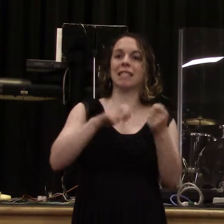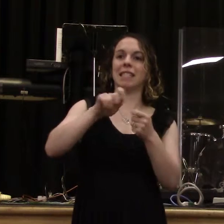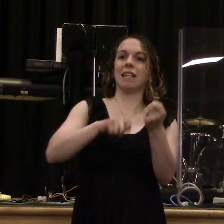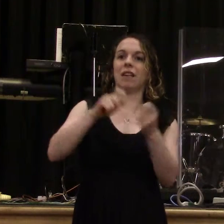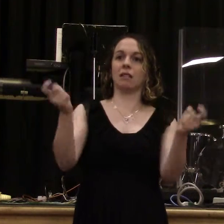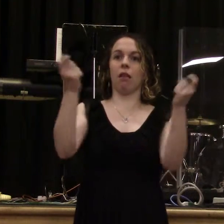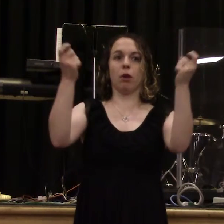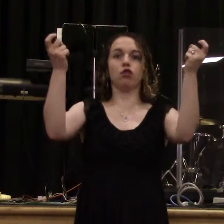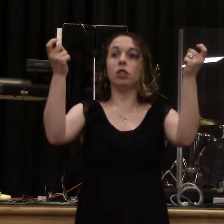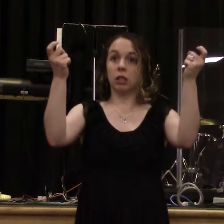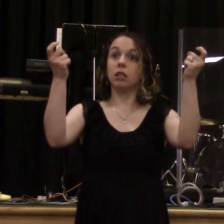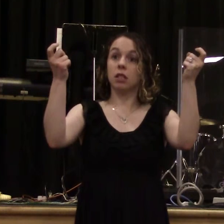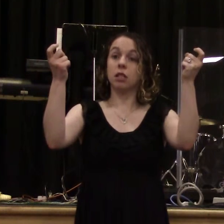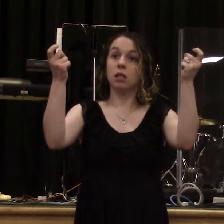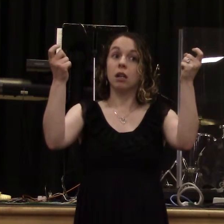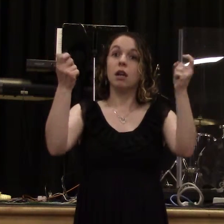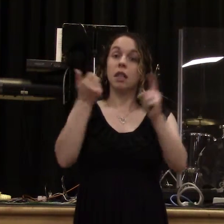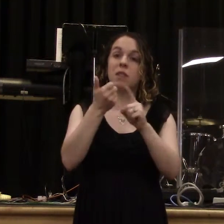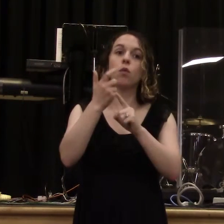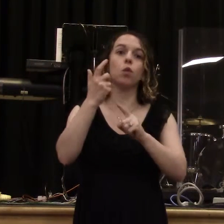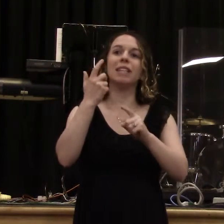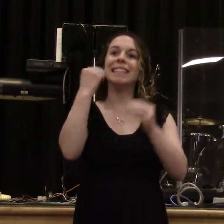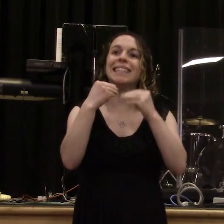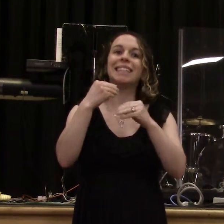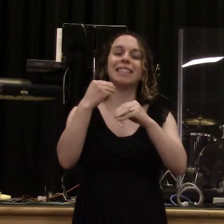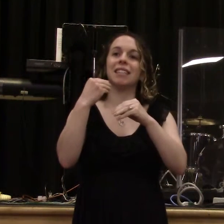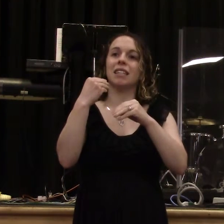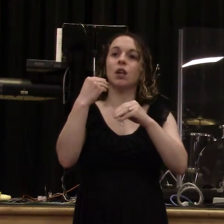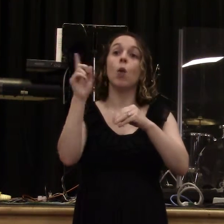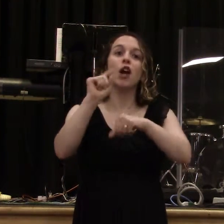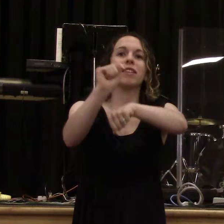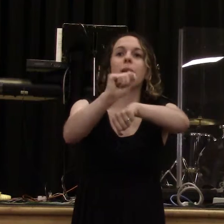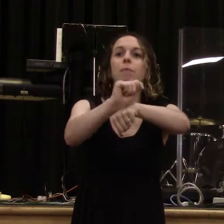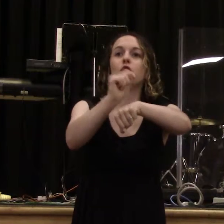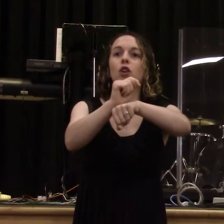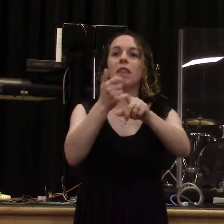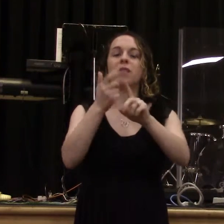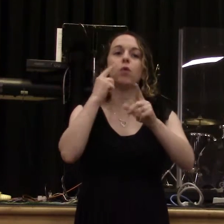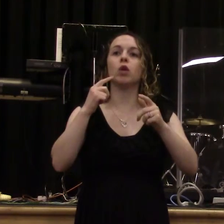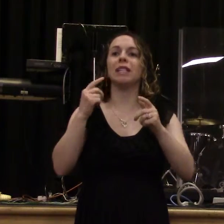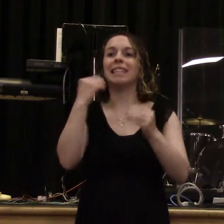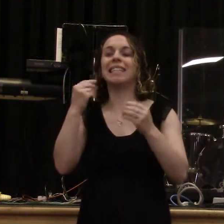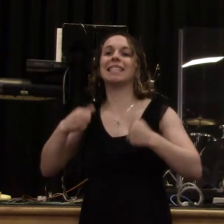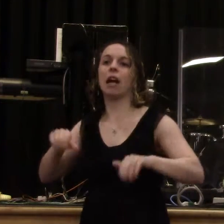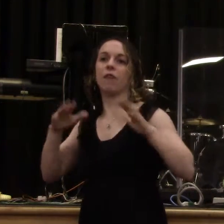meeting right in the temple. And they would eat food sacrificed to idols. And it wasn't just eating the food sacrificed to idols.